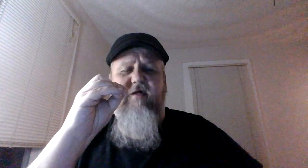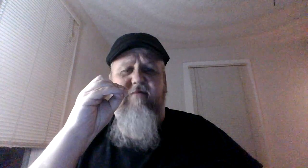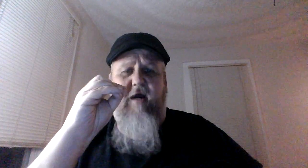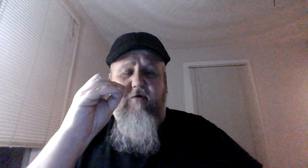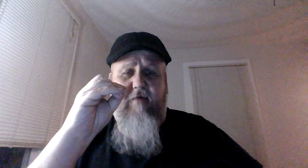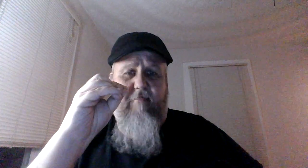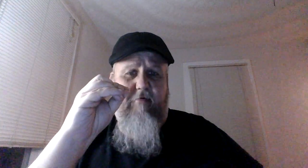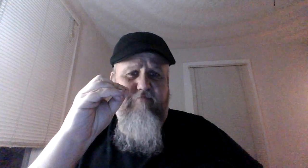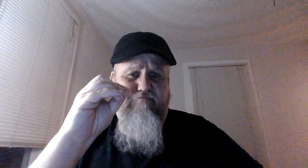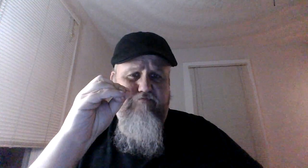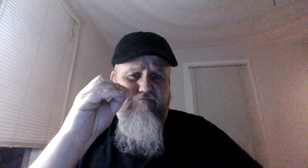of Dr. Pepper